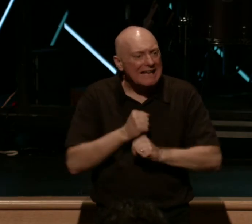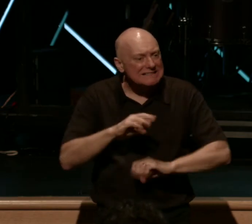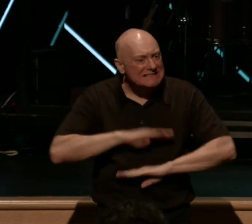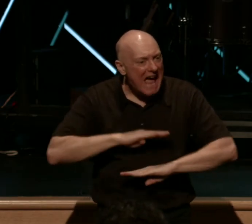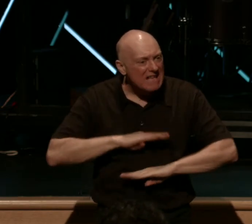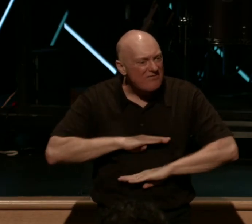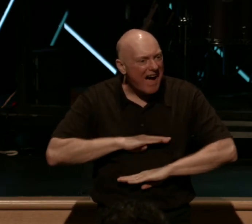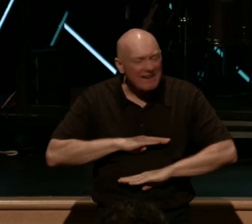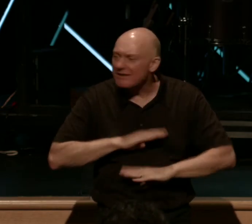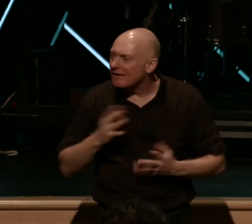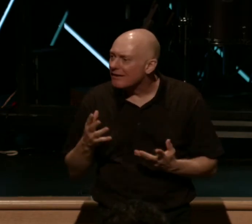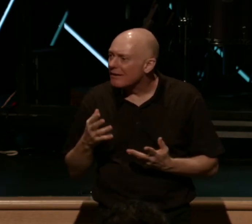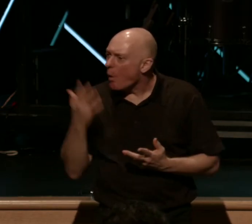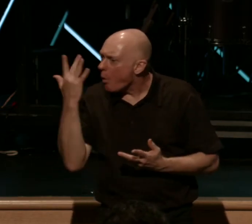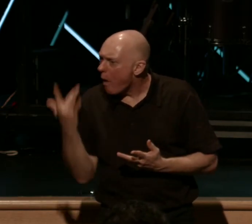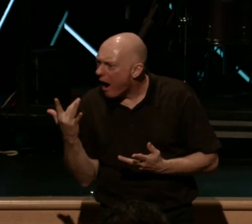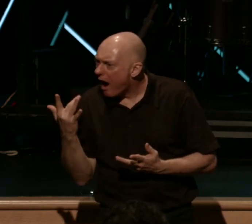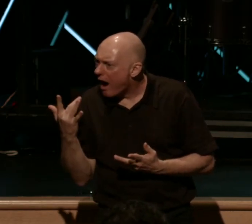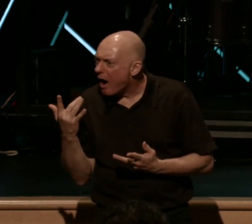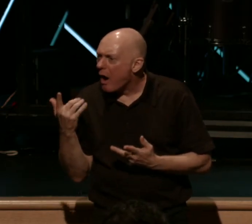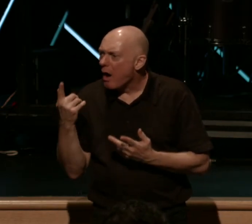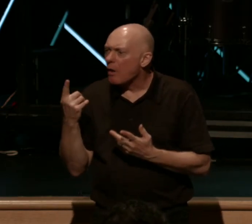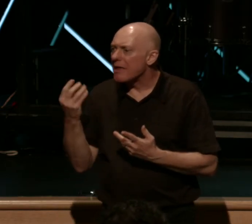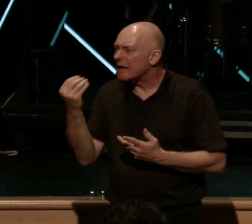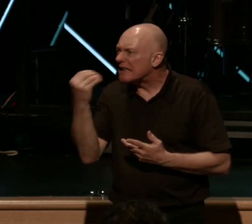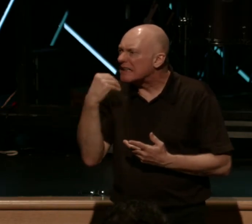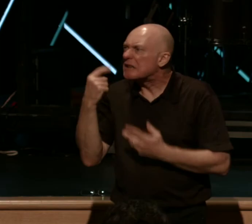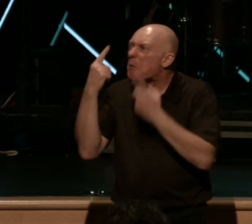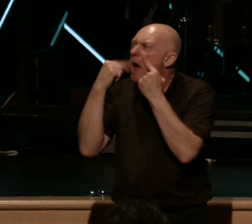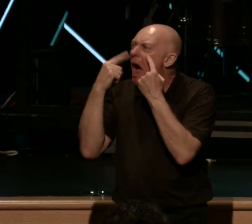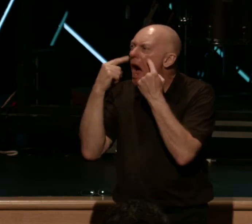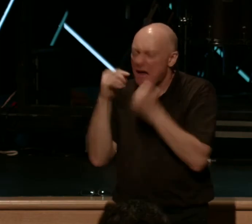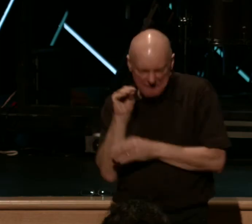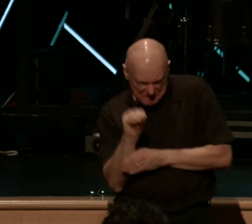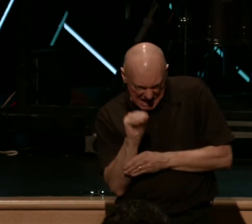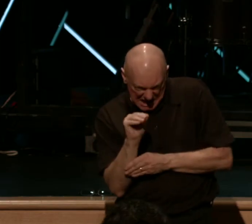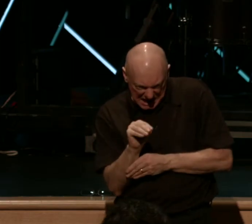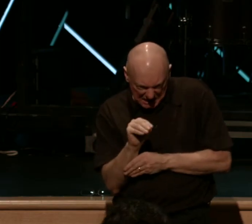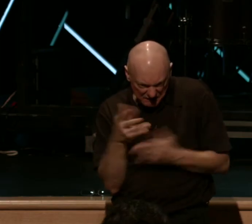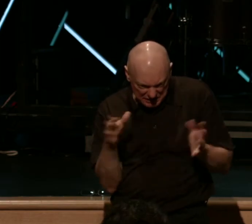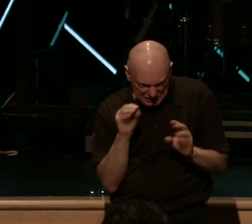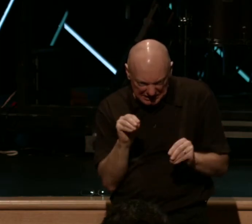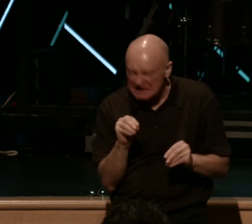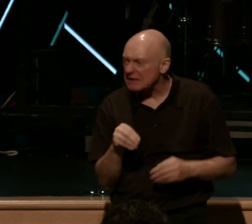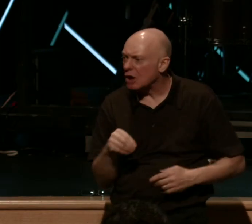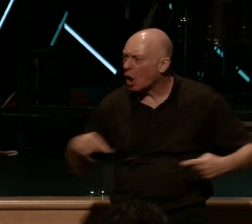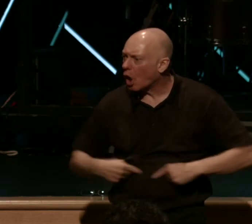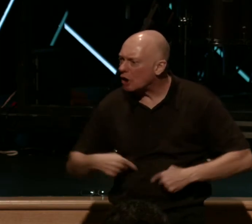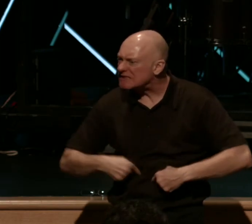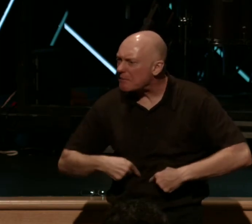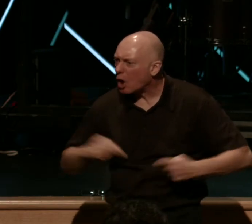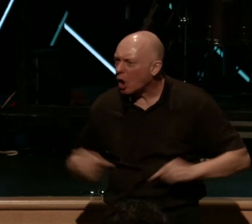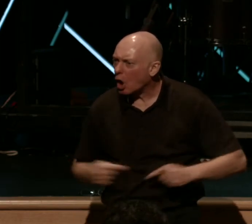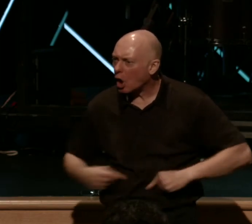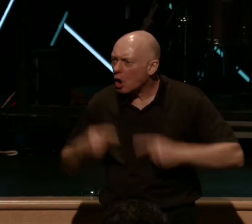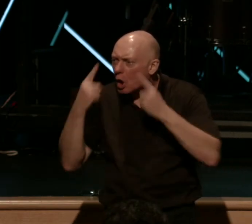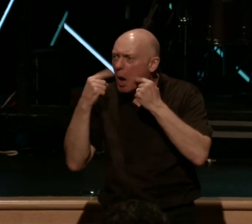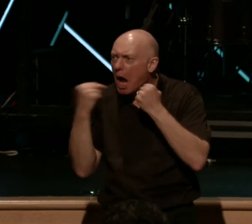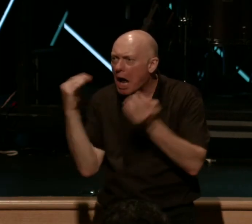pacified because when they cry to eat, you feed them. And then after they eat, the stomach hurts. So they cry again. And then they cry